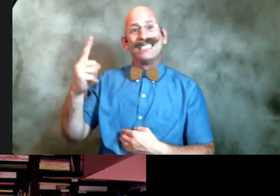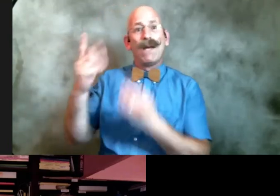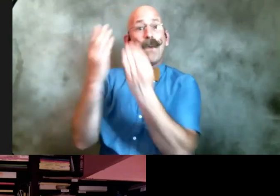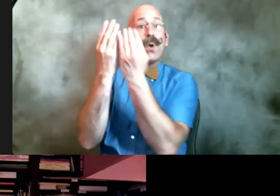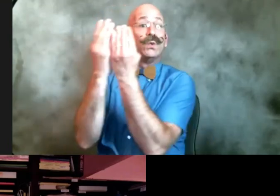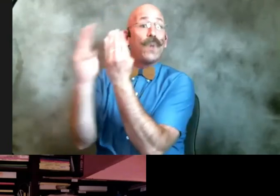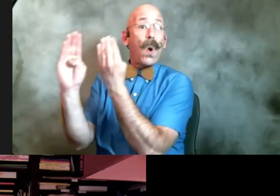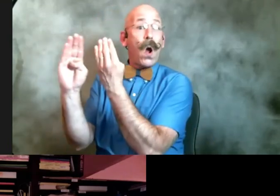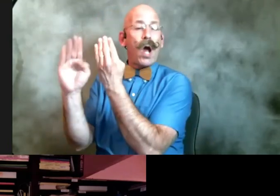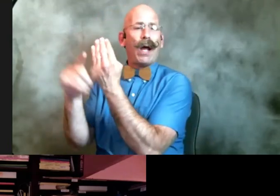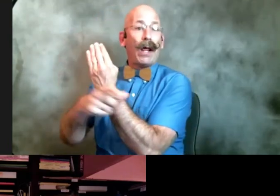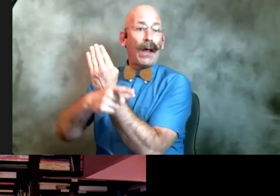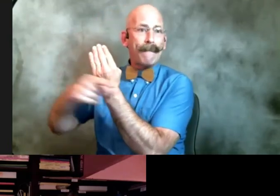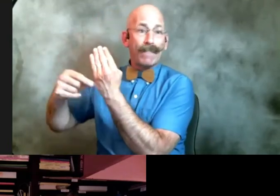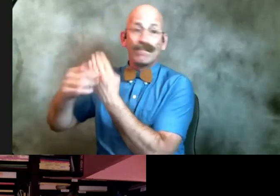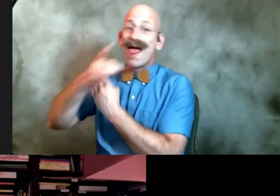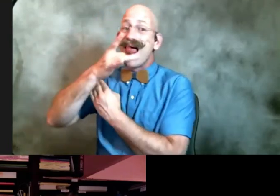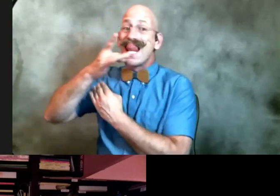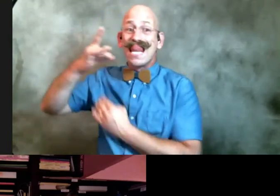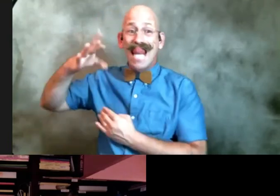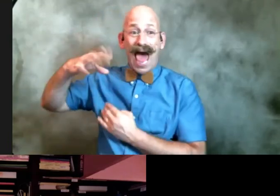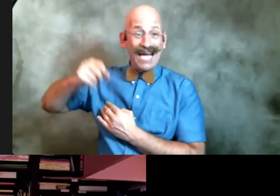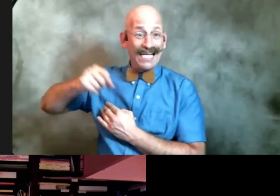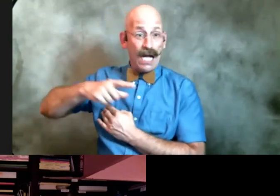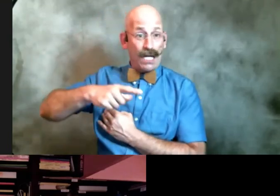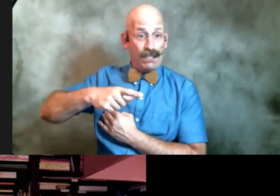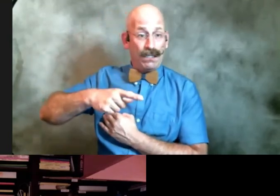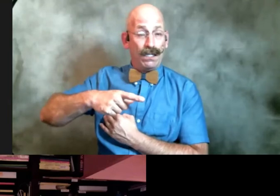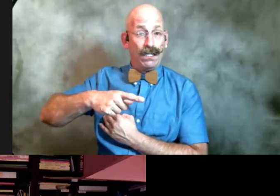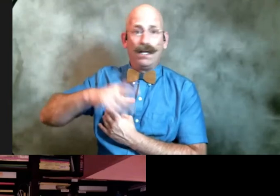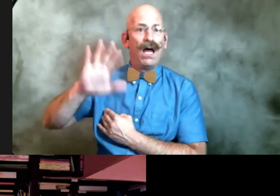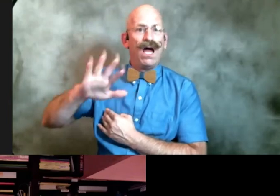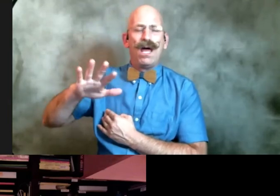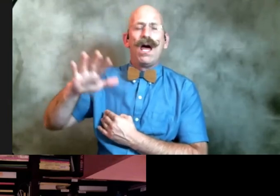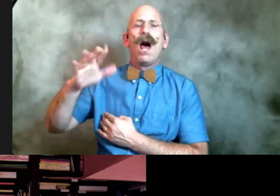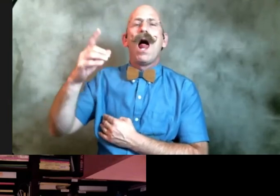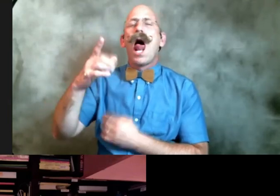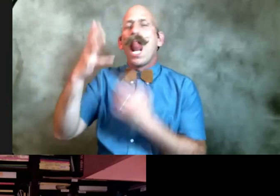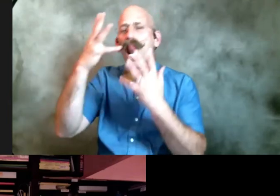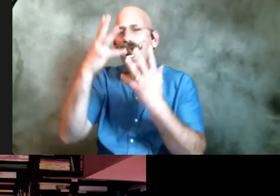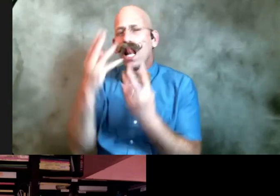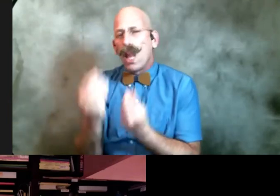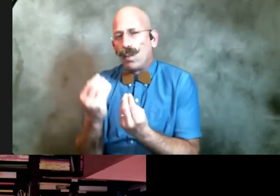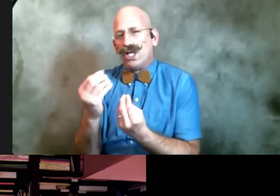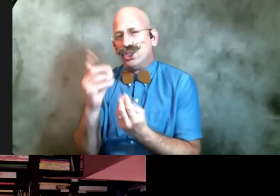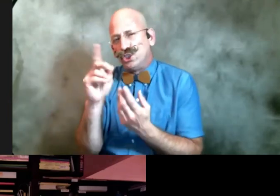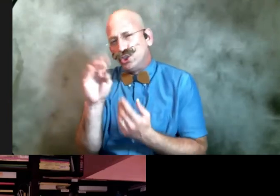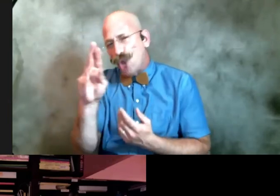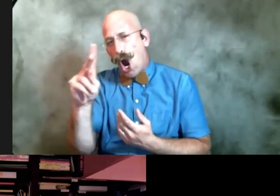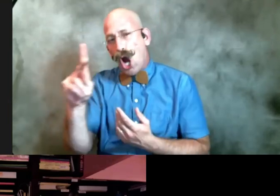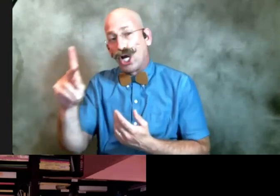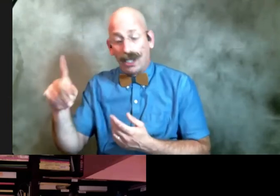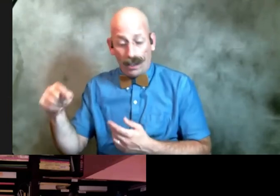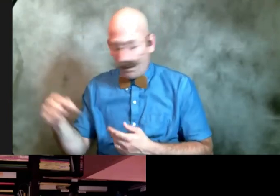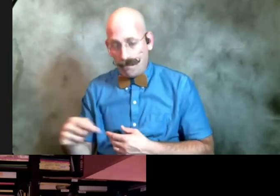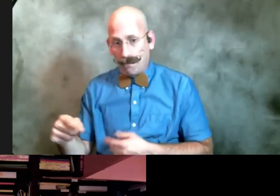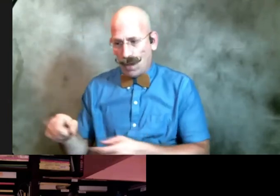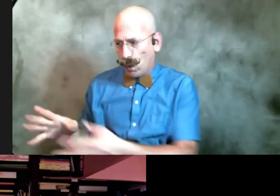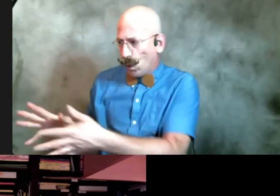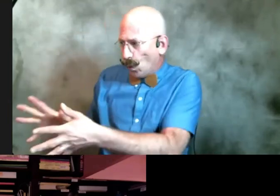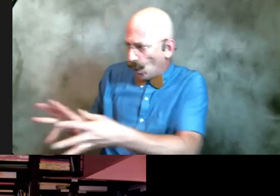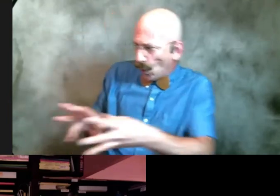and instead of light escaping a spill of liquid dark is being sucked in